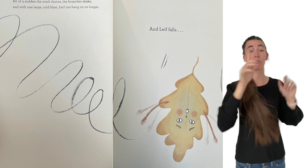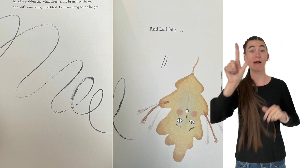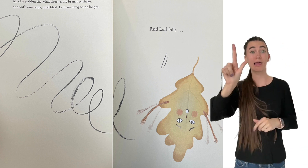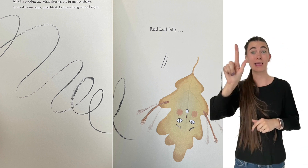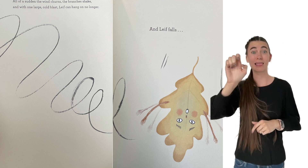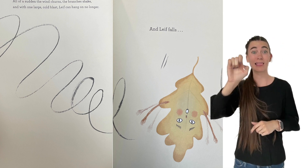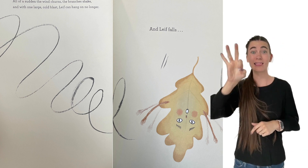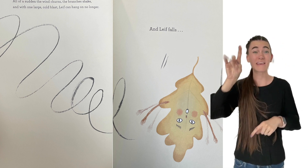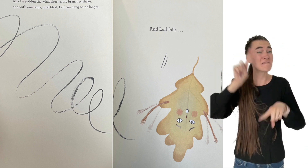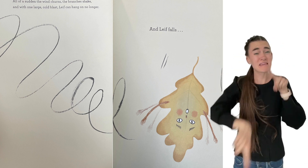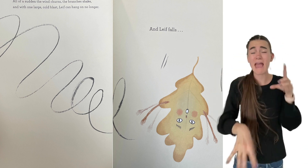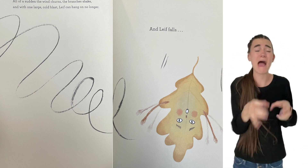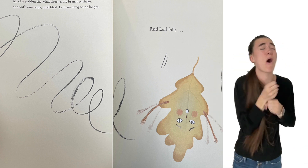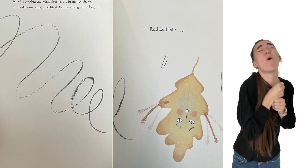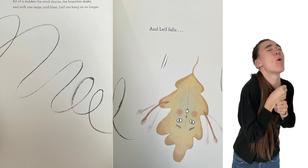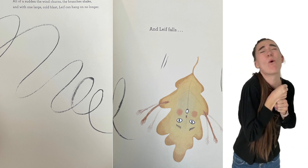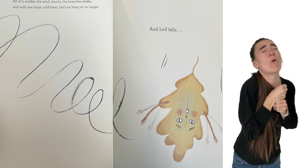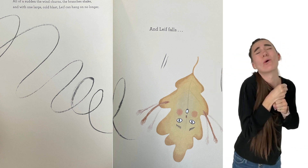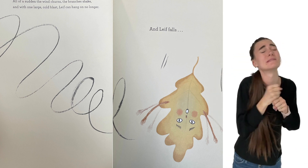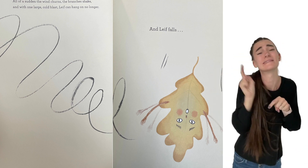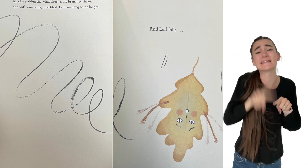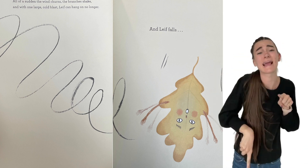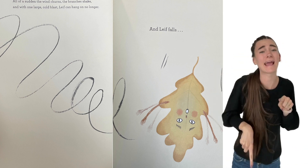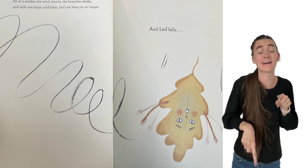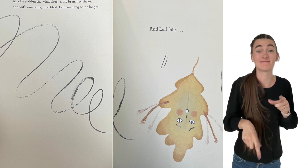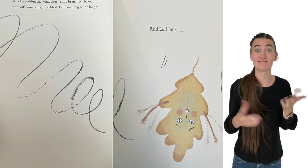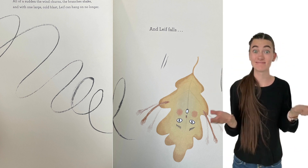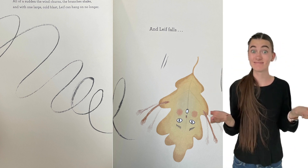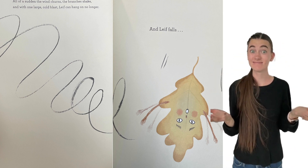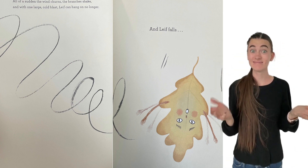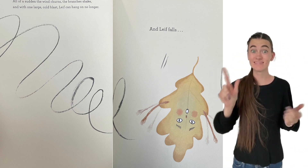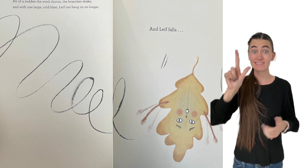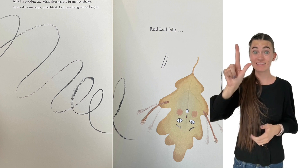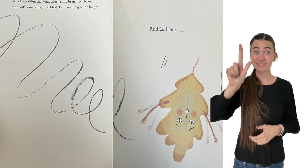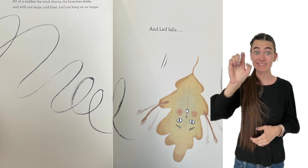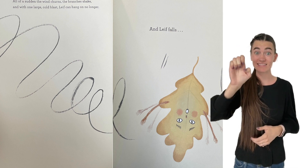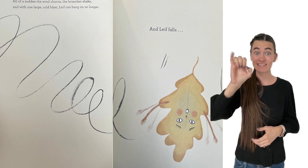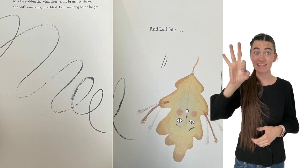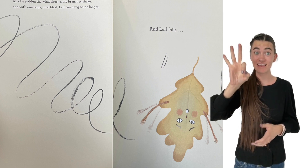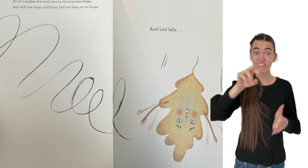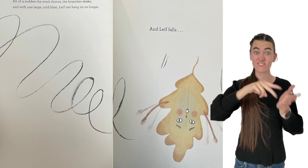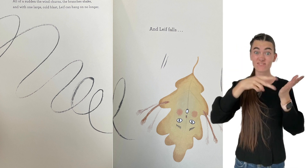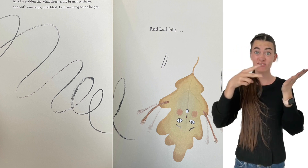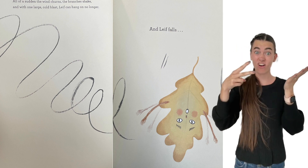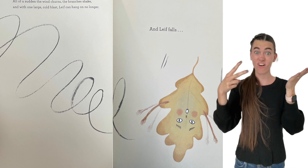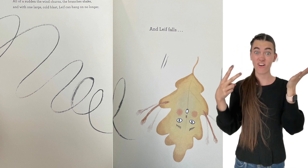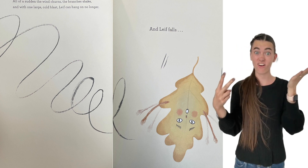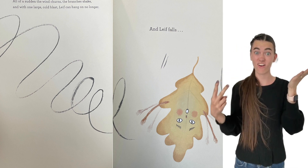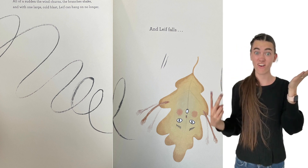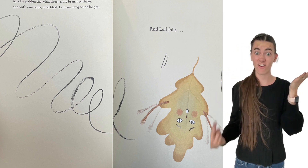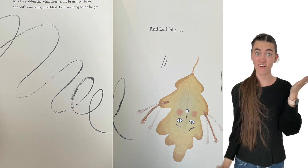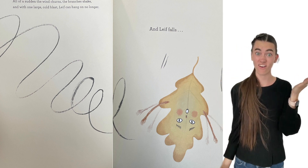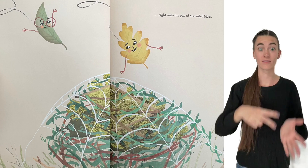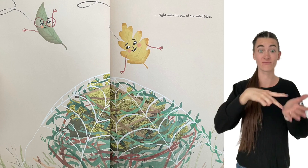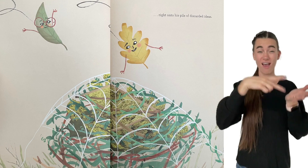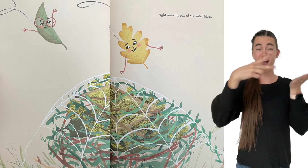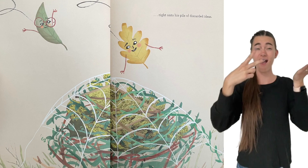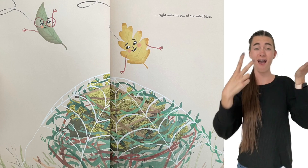blast, Leaf can hang on no longer. And Leaf falls.